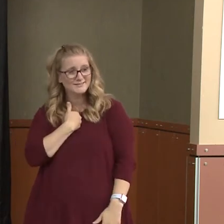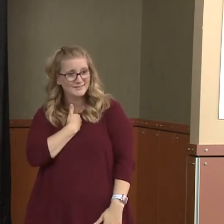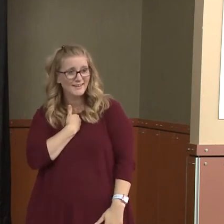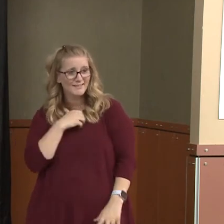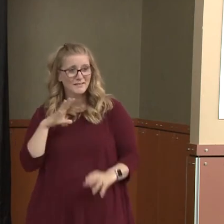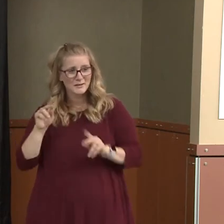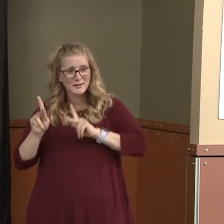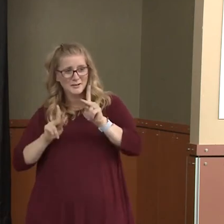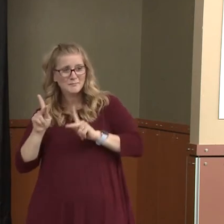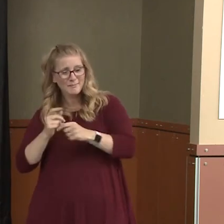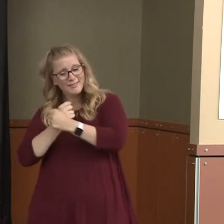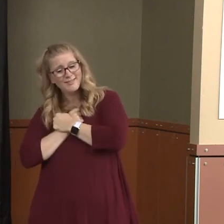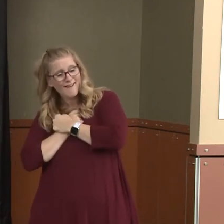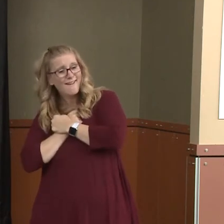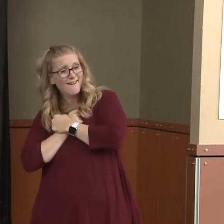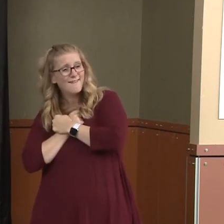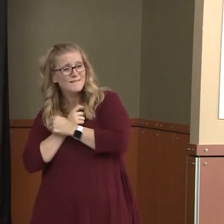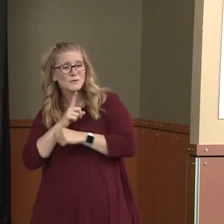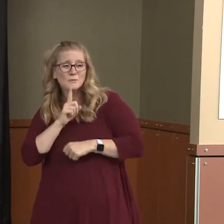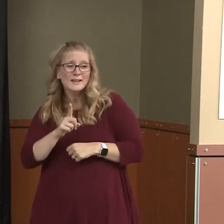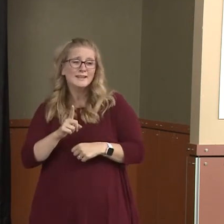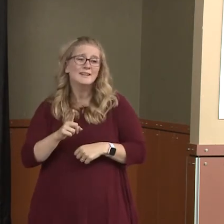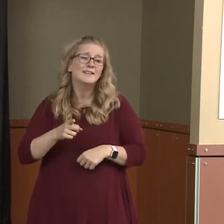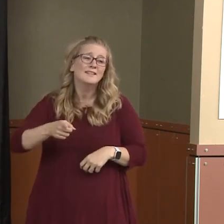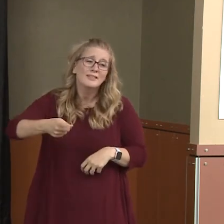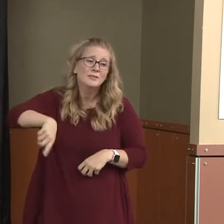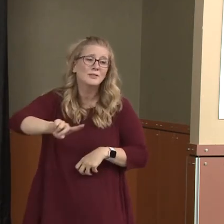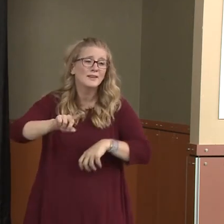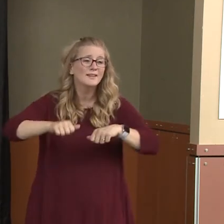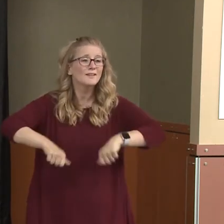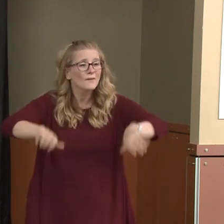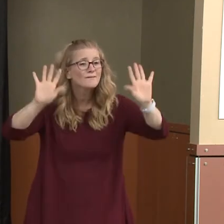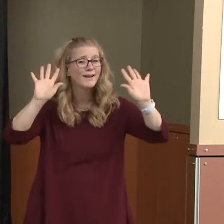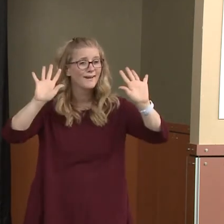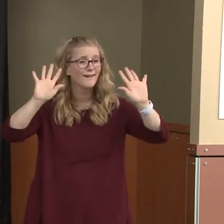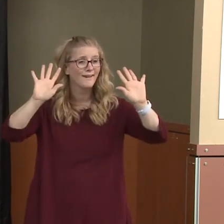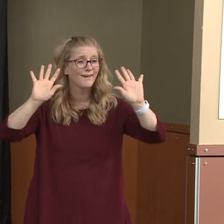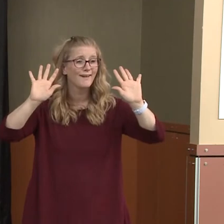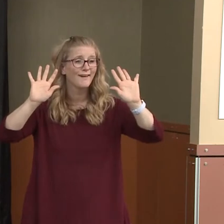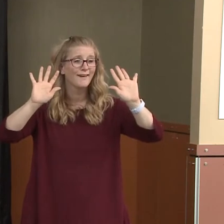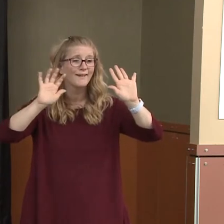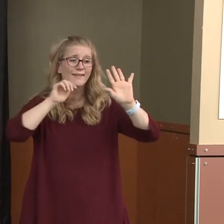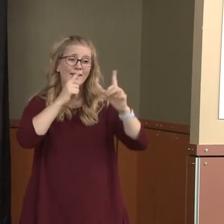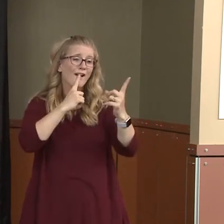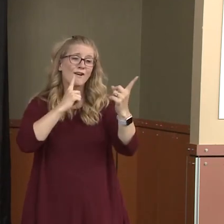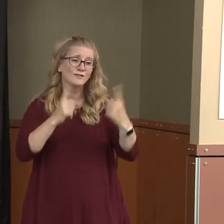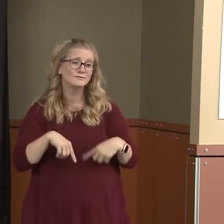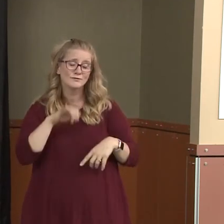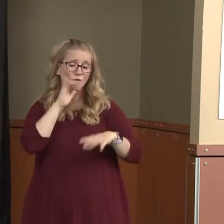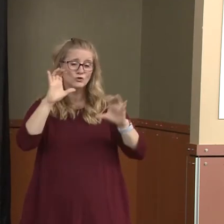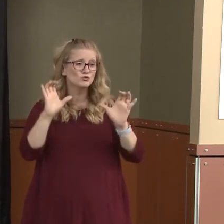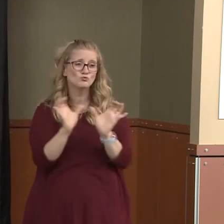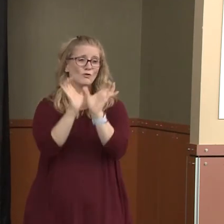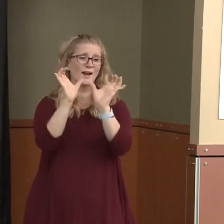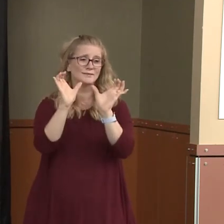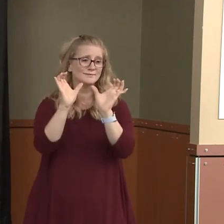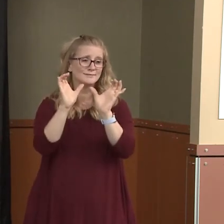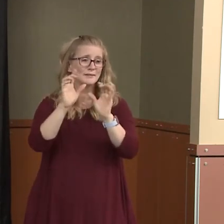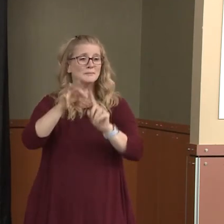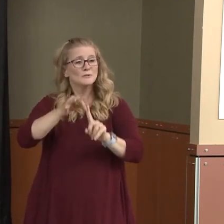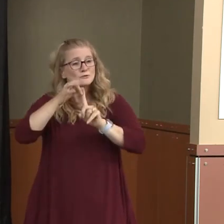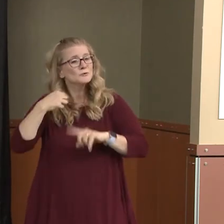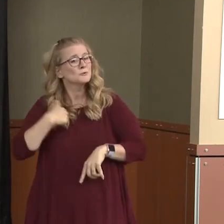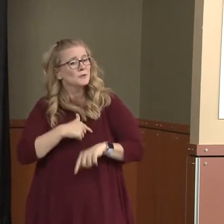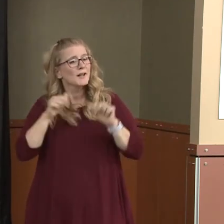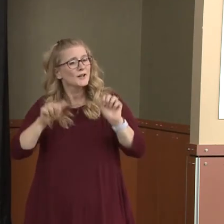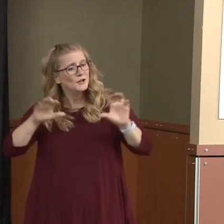part of a few in these groups is really not the answer to a crisis. Especially when there's a clear way for all of us to make a